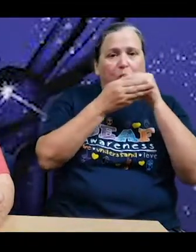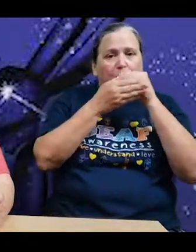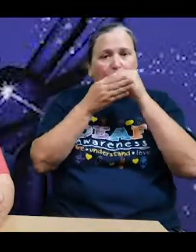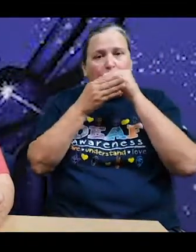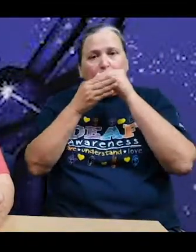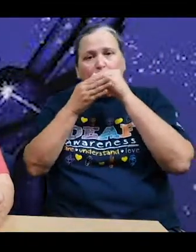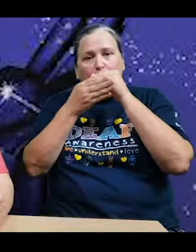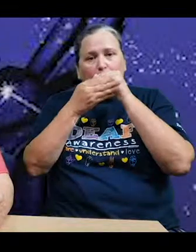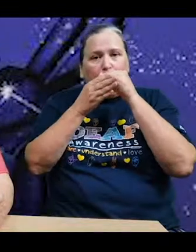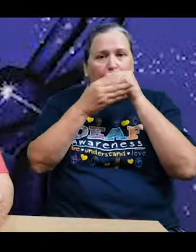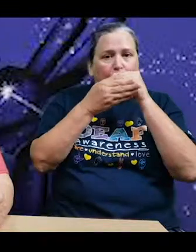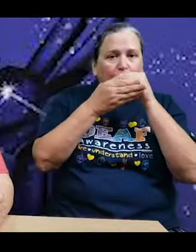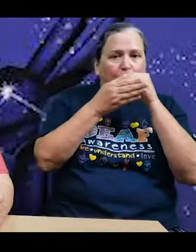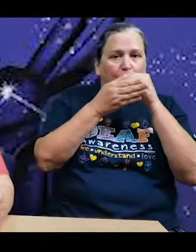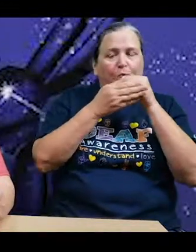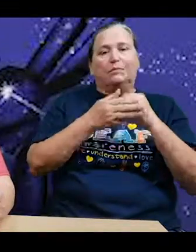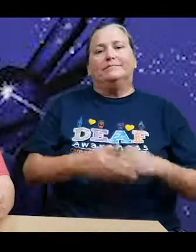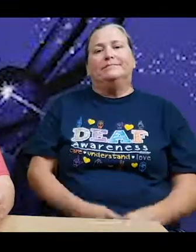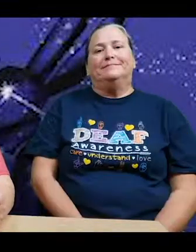rhythm with the rain.